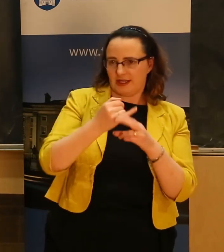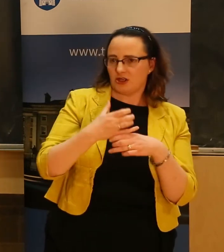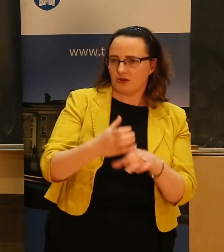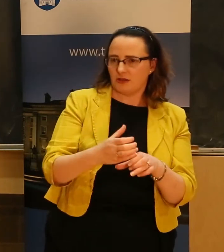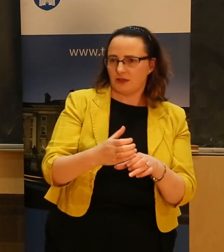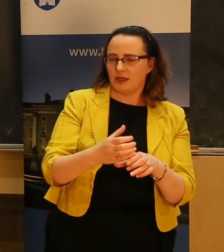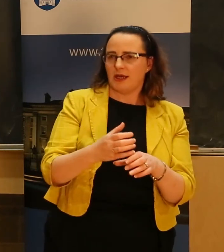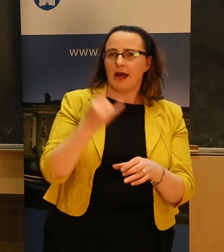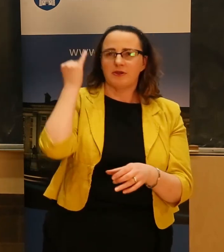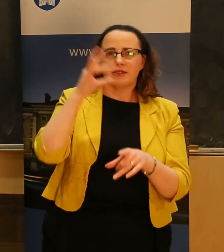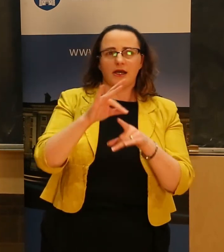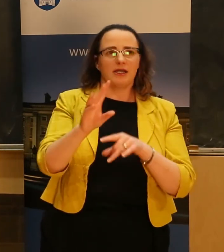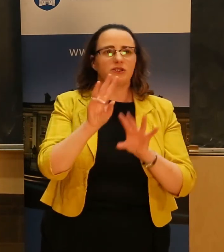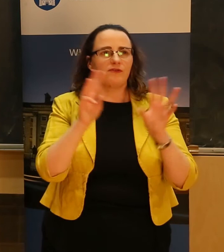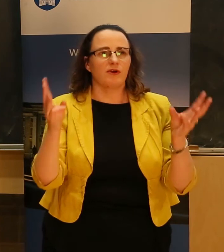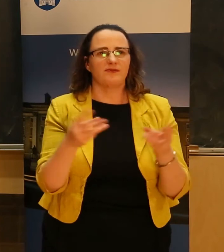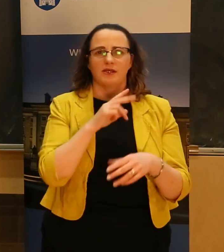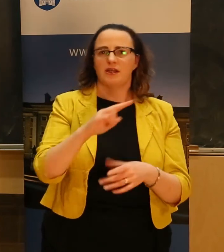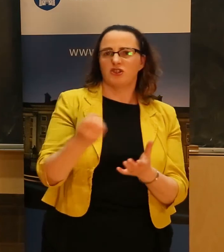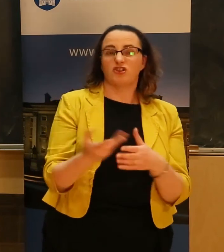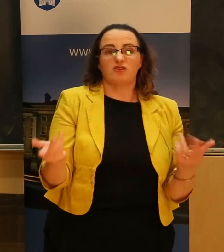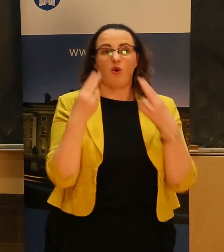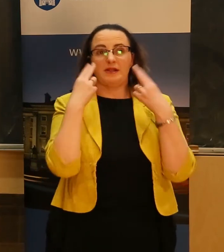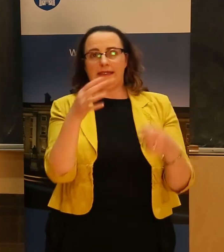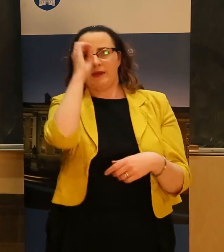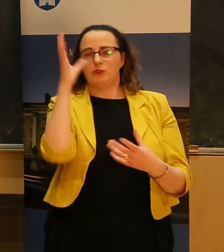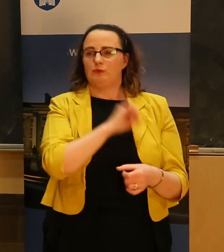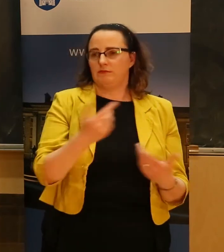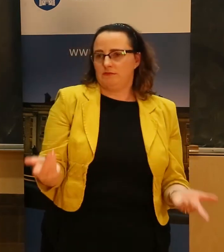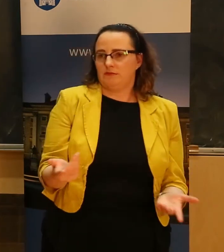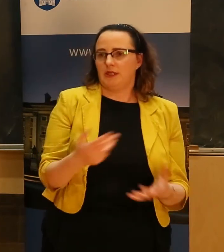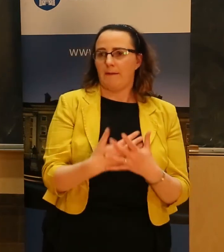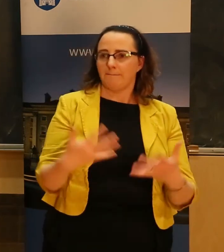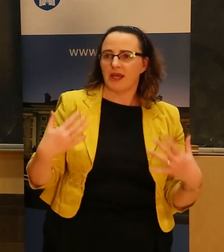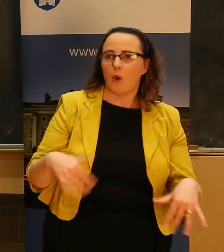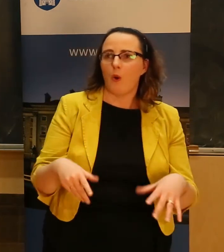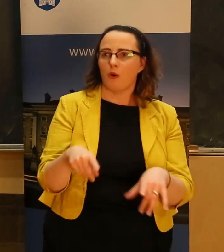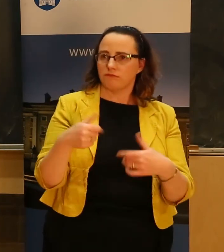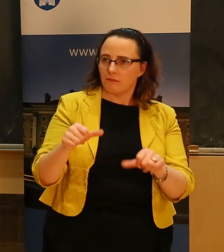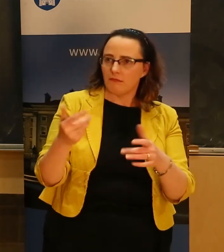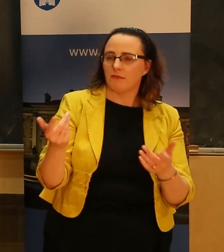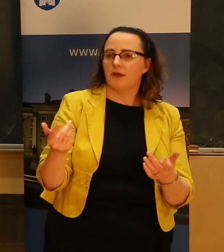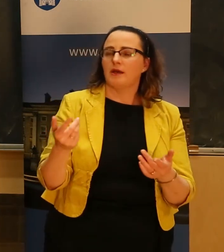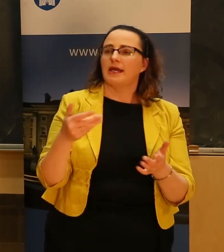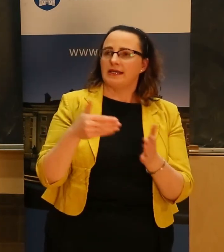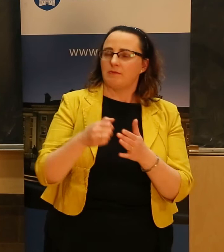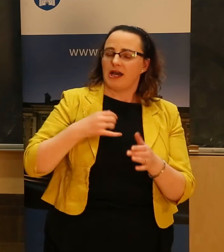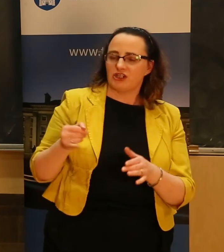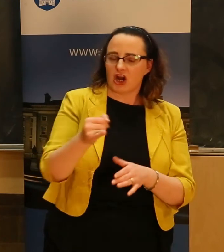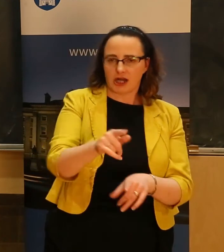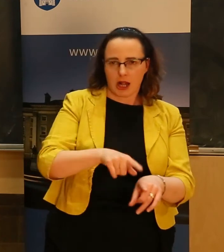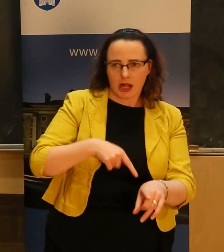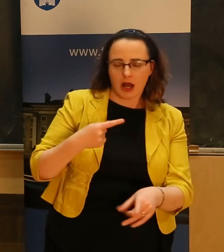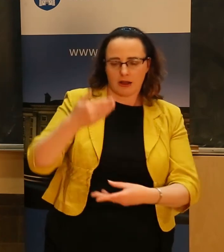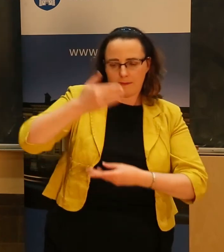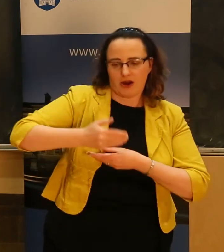kind of world we would live in if that wasn't a story. If it wasn't a big deal. Although my journey was long and filled